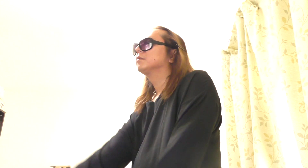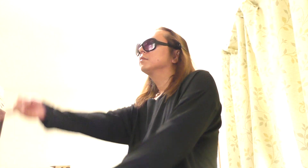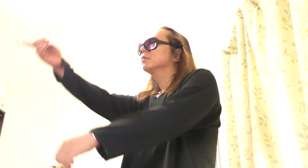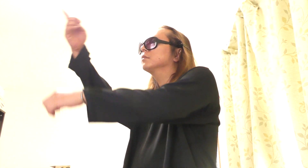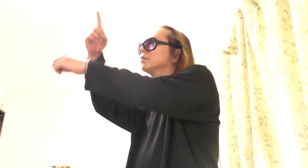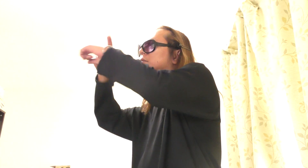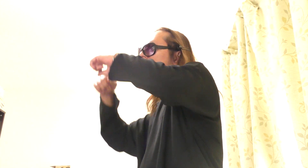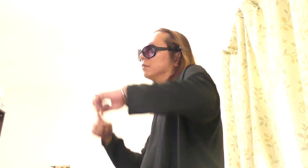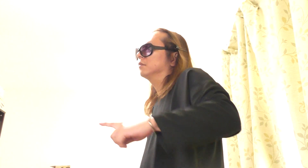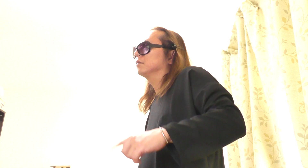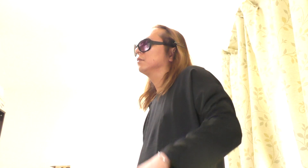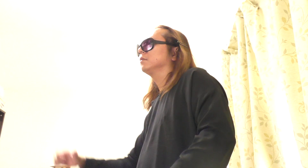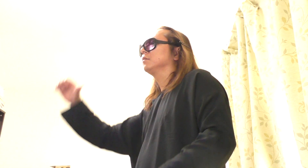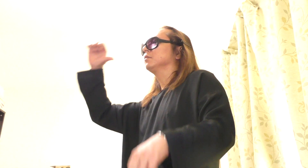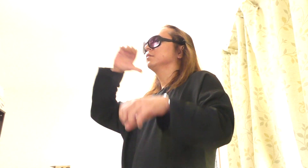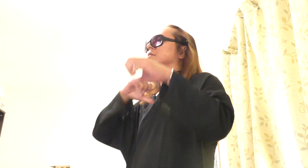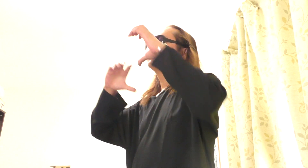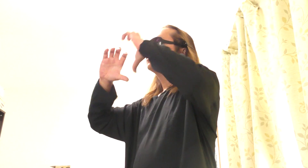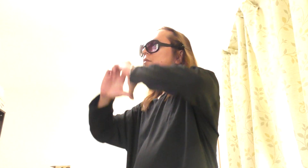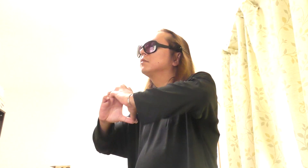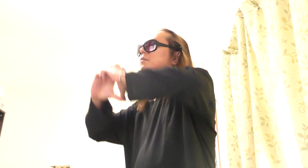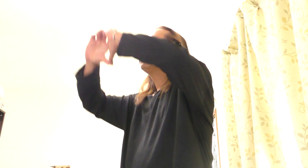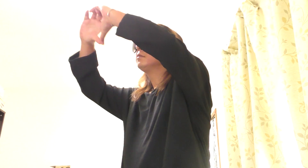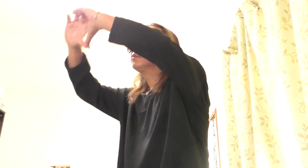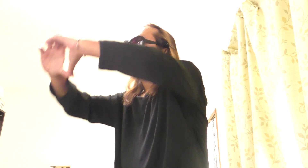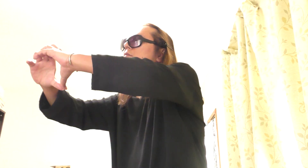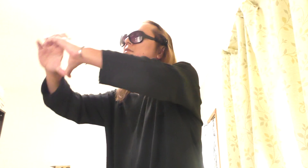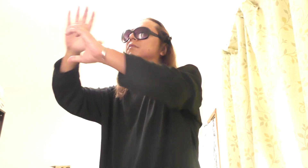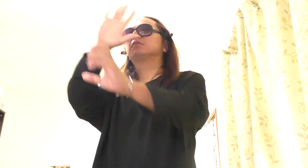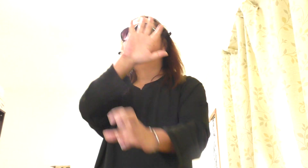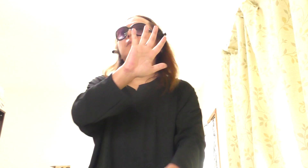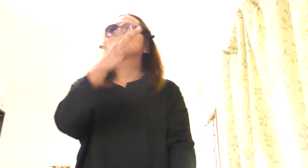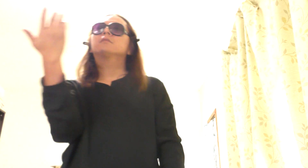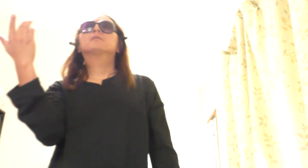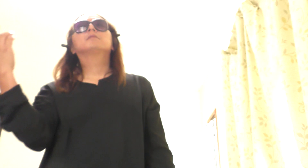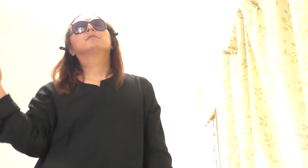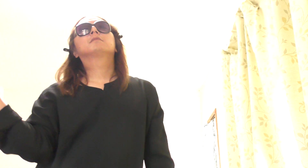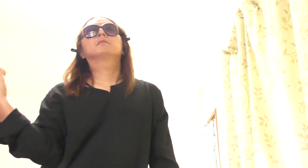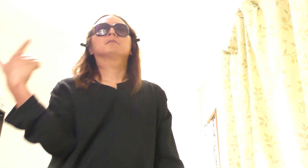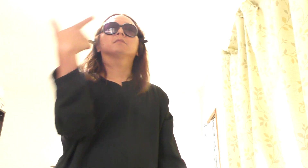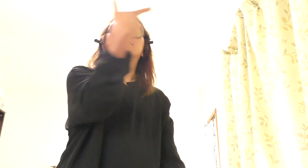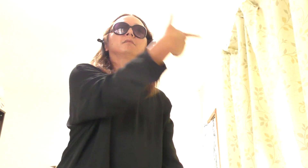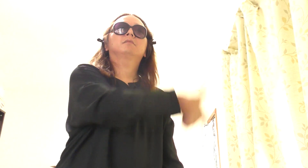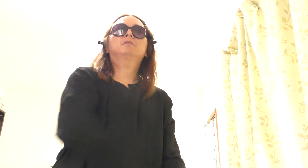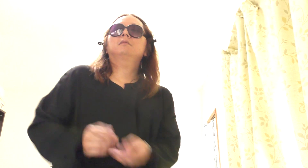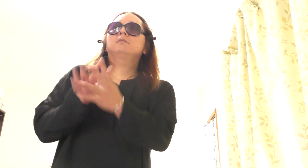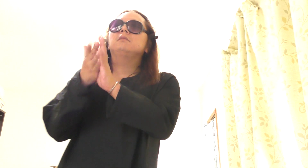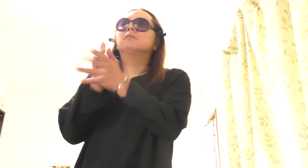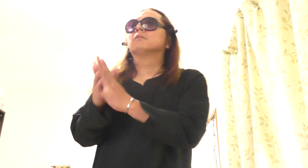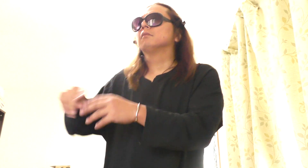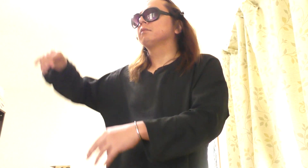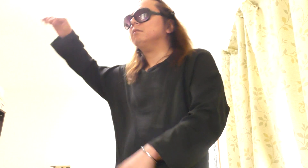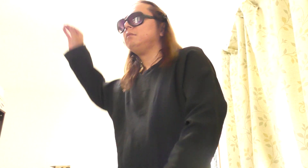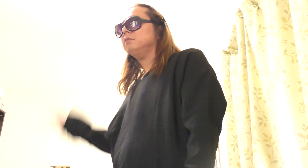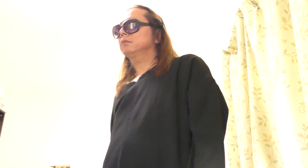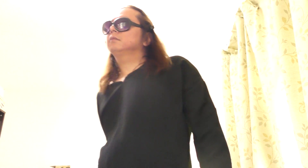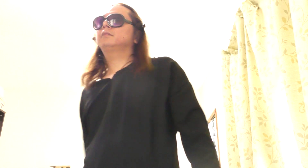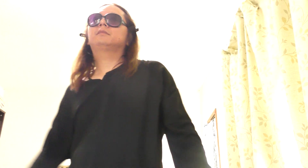Last Christmas, I gave you my heart But the very next day, you gave it away